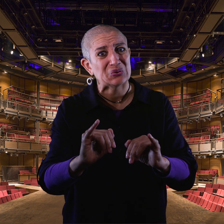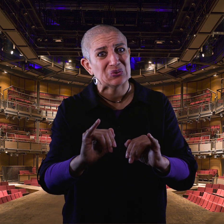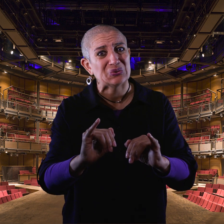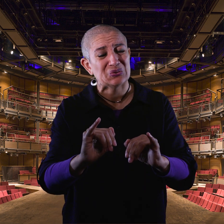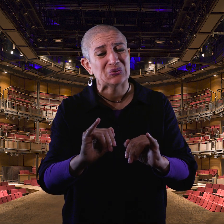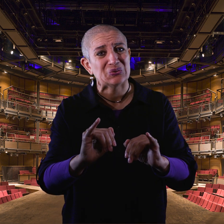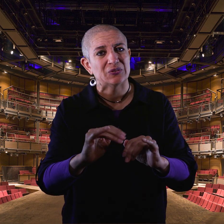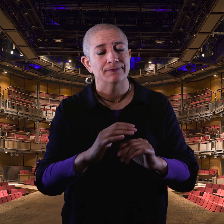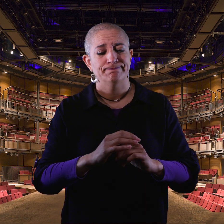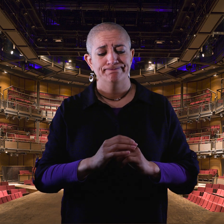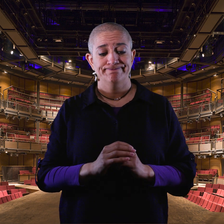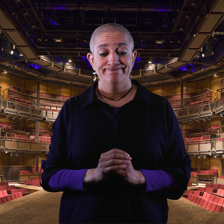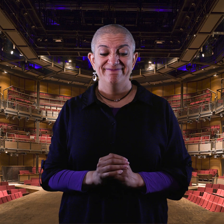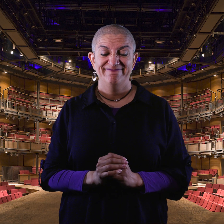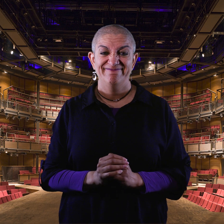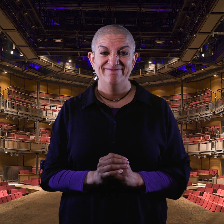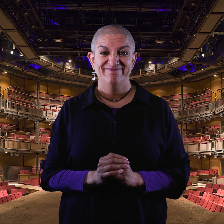Zoe becomes a carer for her father.